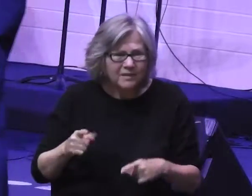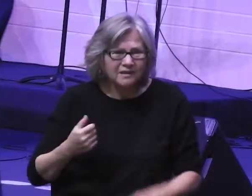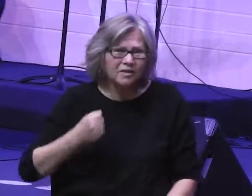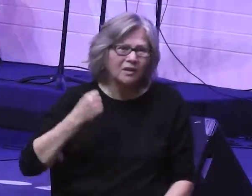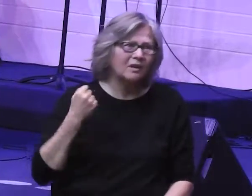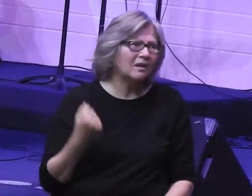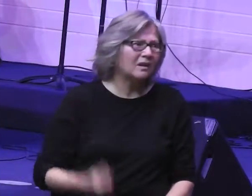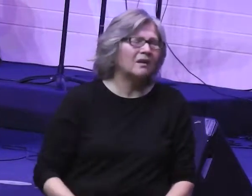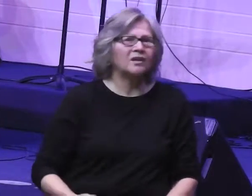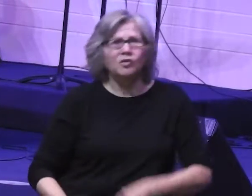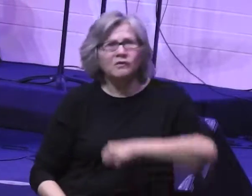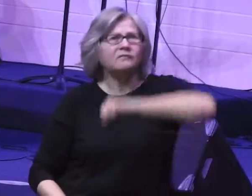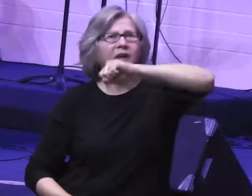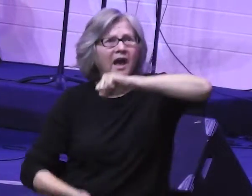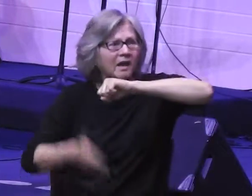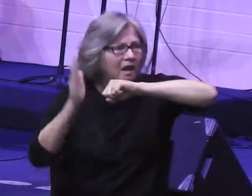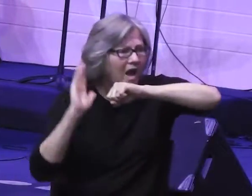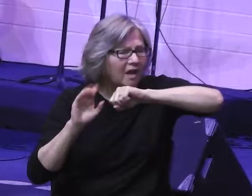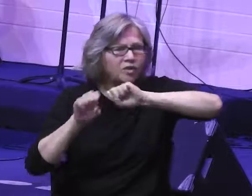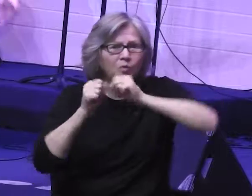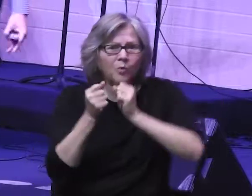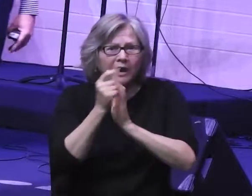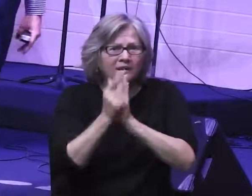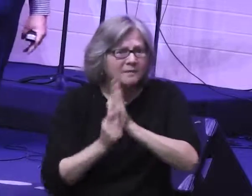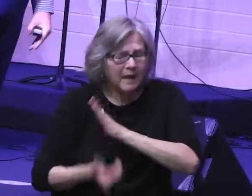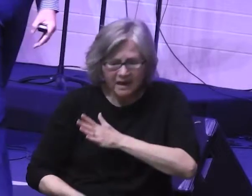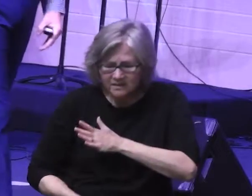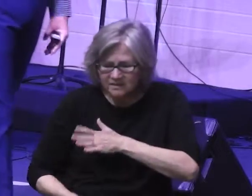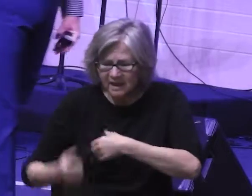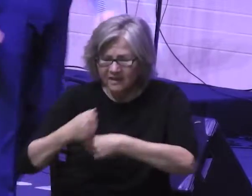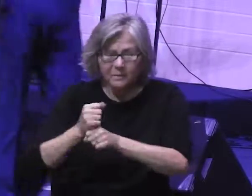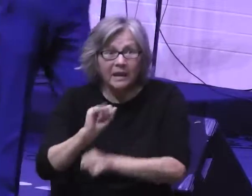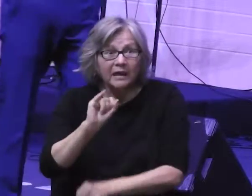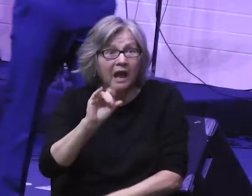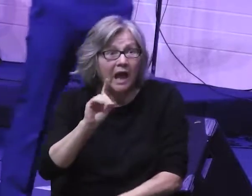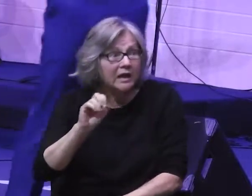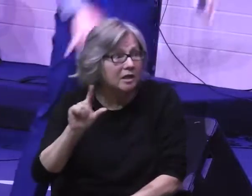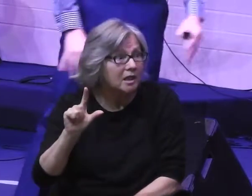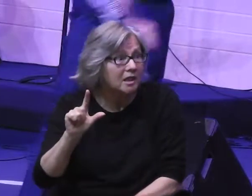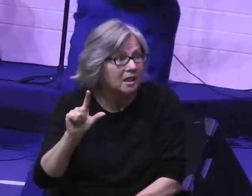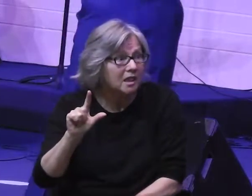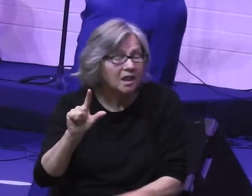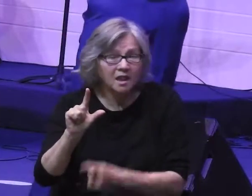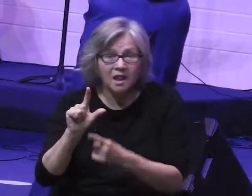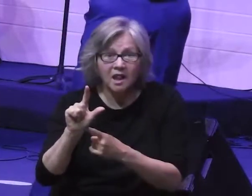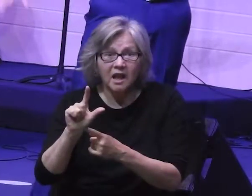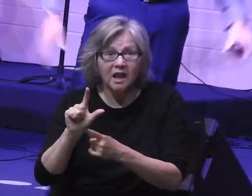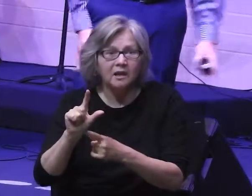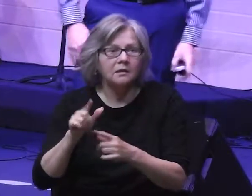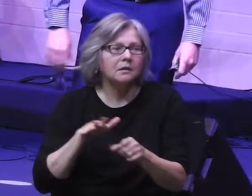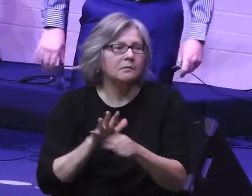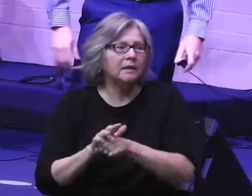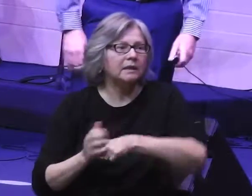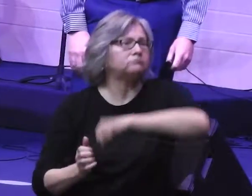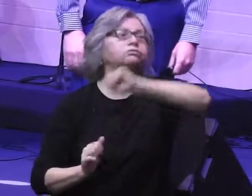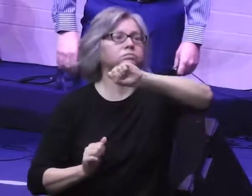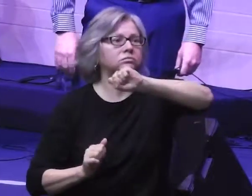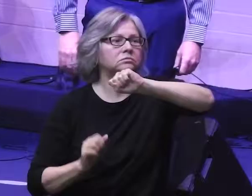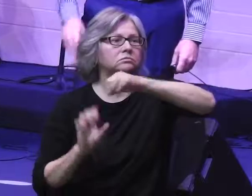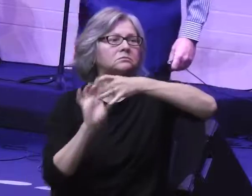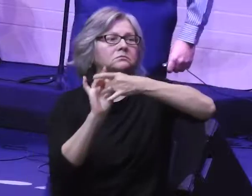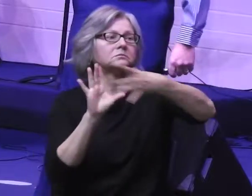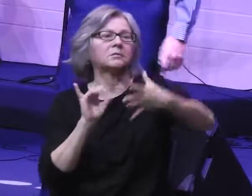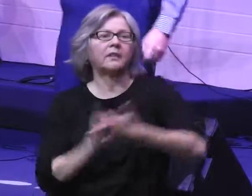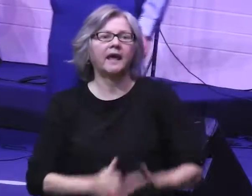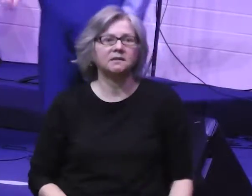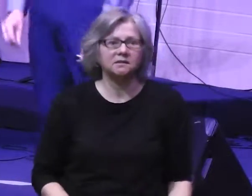defy God. They break His commands. In they make this idol, and they totally revoke this covenant